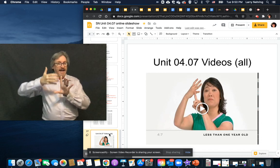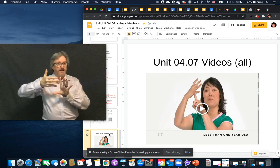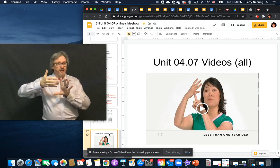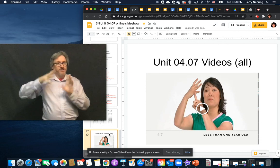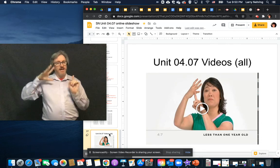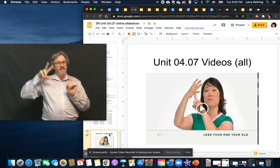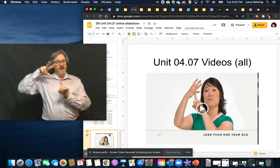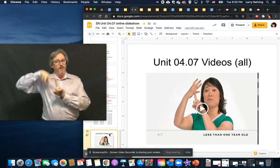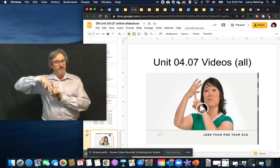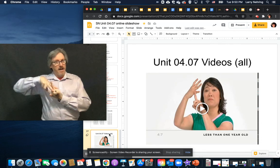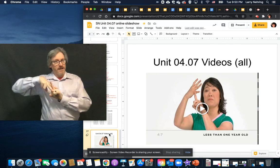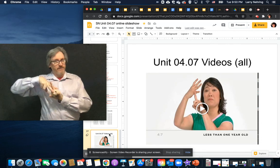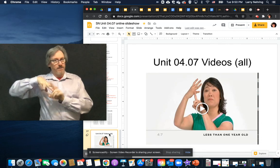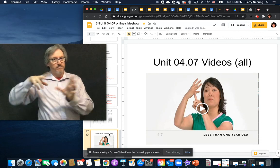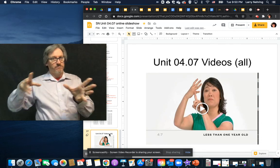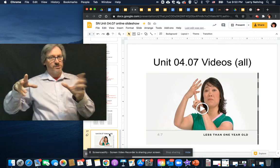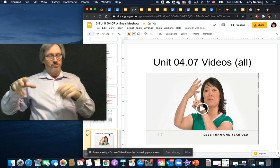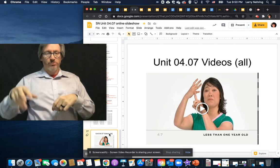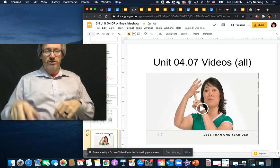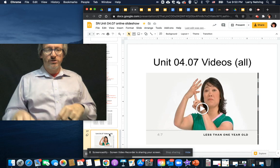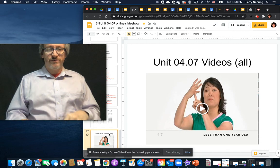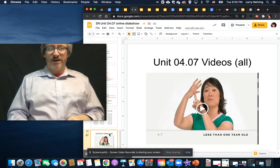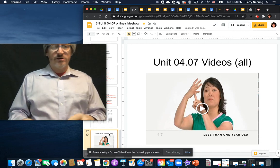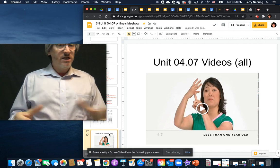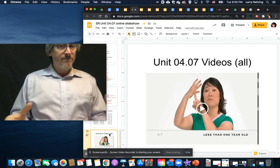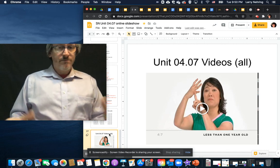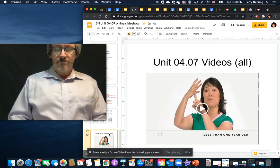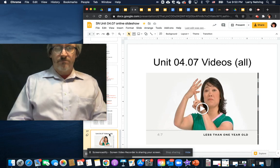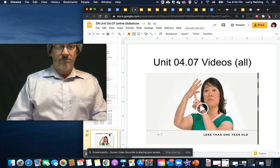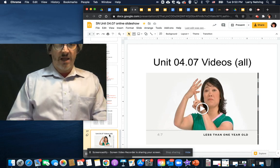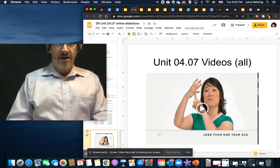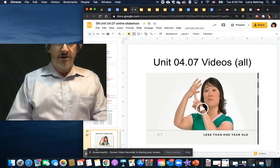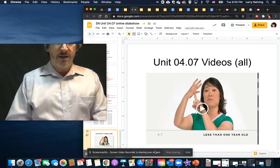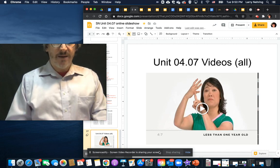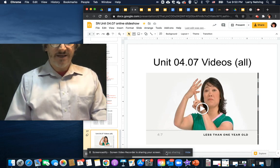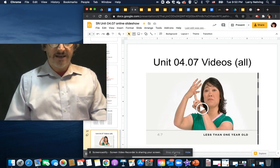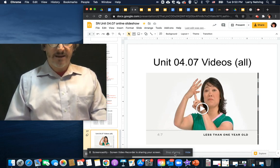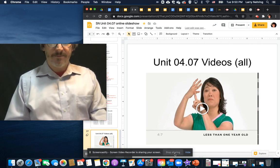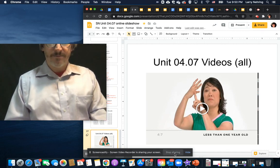ages and then applying them. So, just watch those videos and imitate them. get started. you.